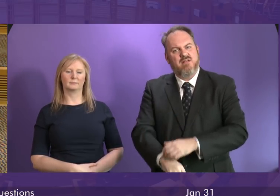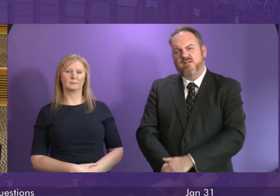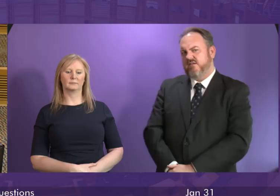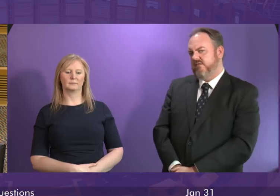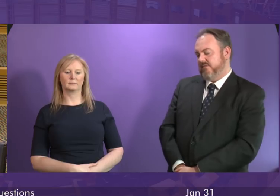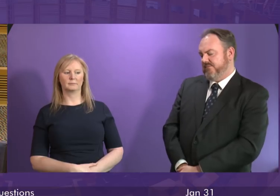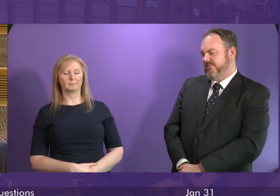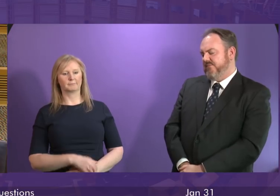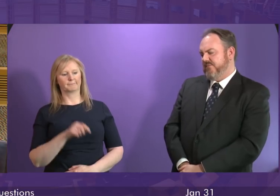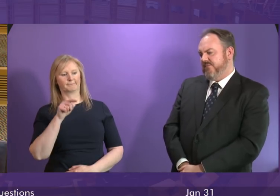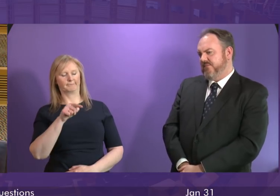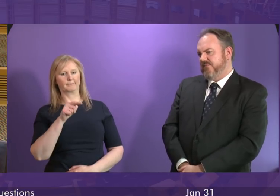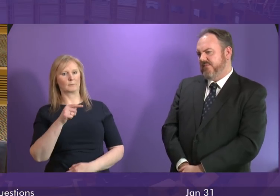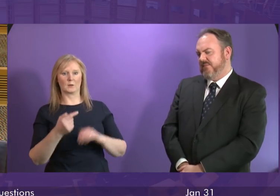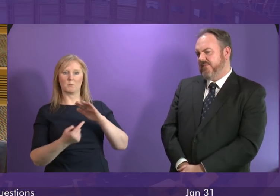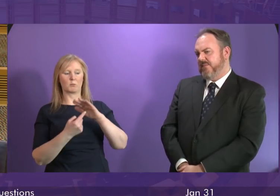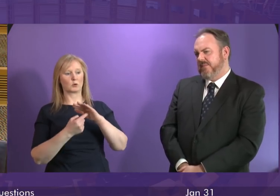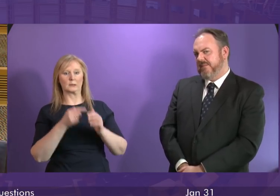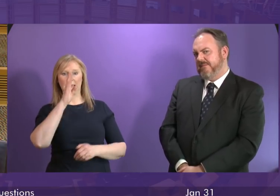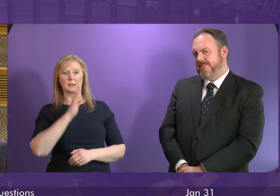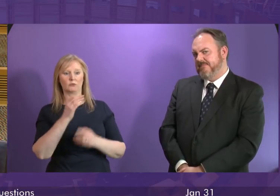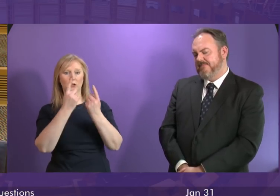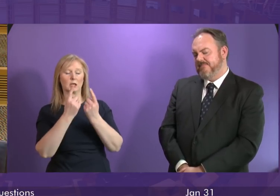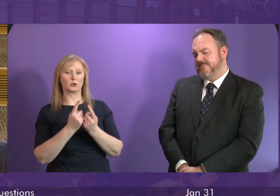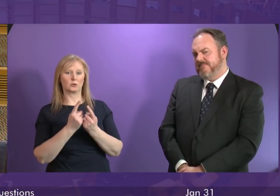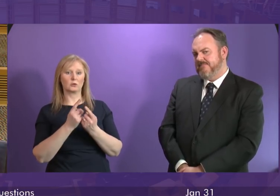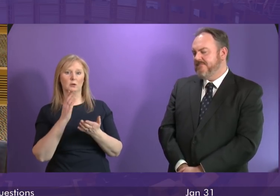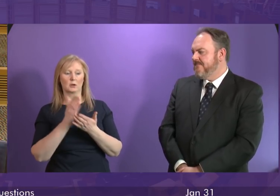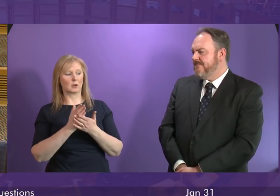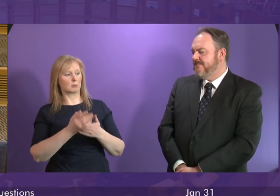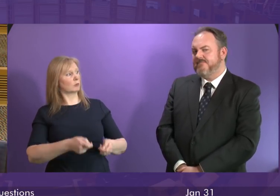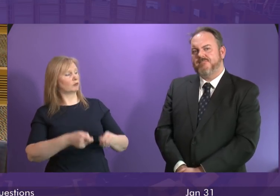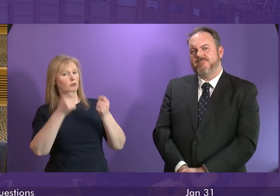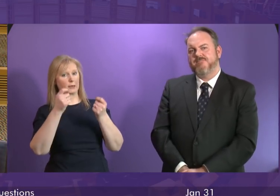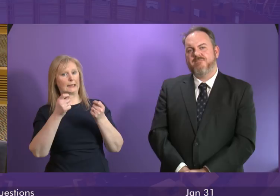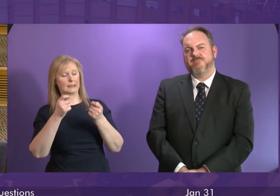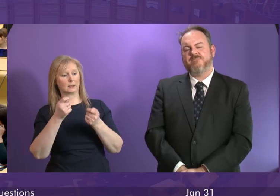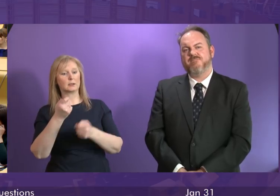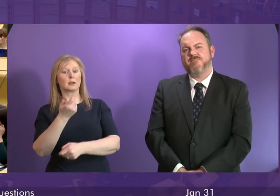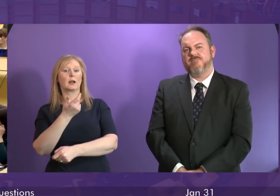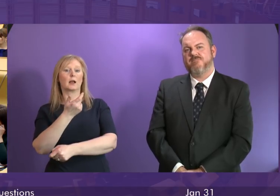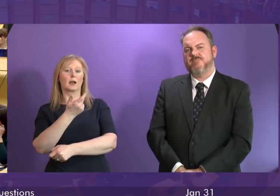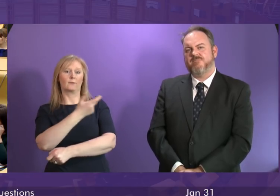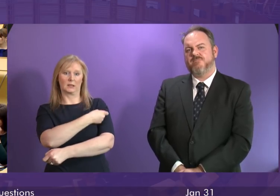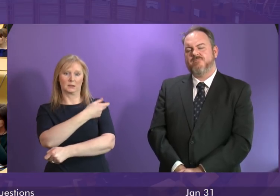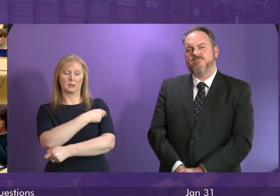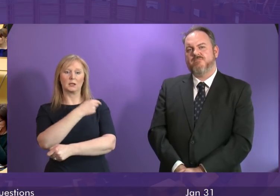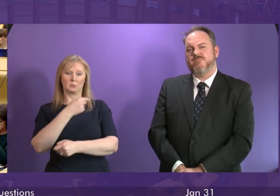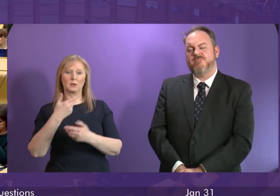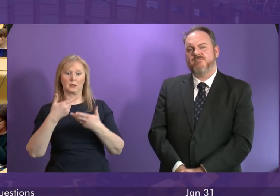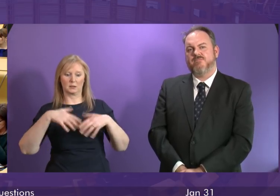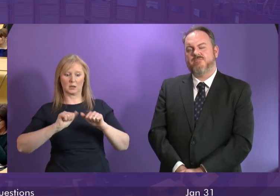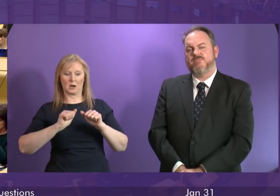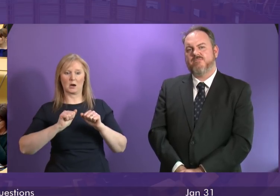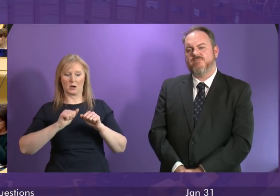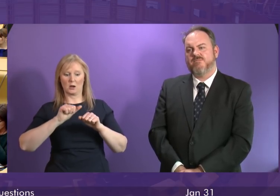again this is an important and serious issue to raise vaccination has been undertaken it is either